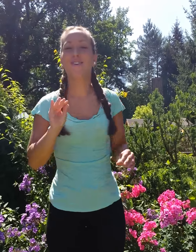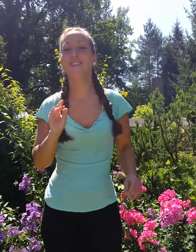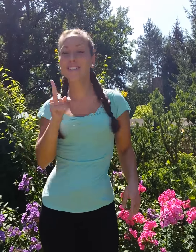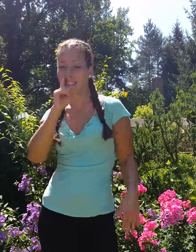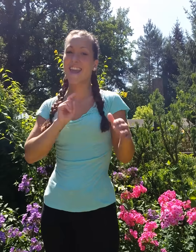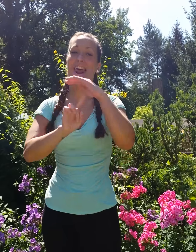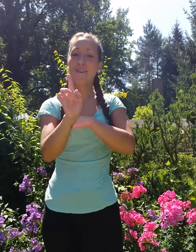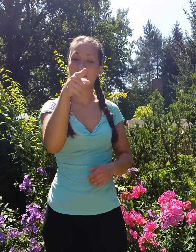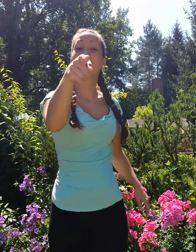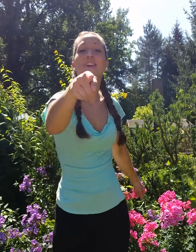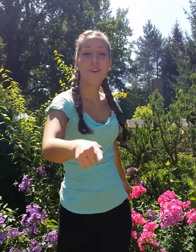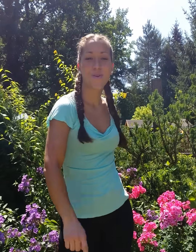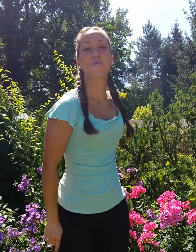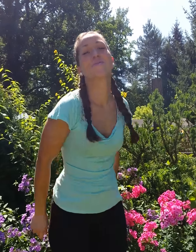just to get up next to you.